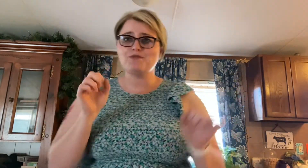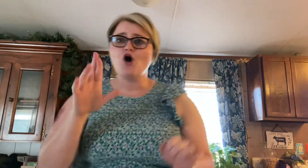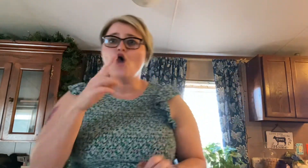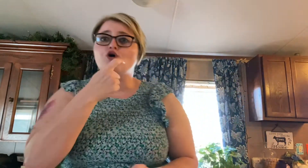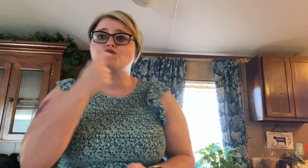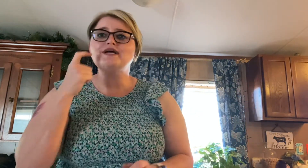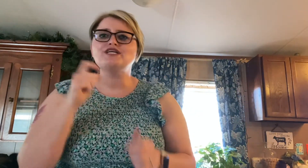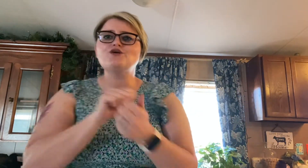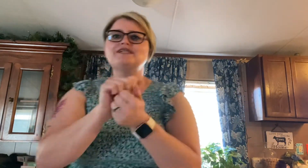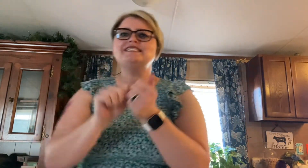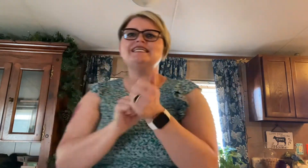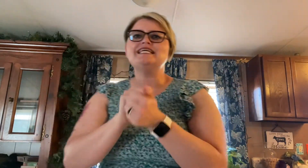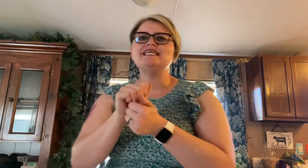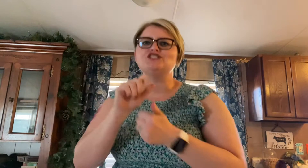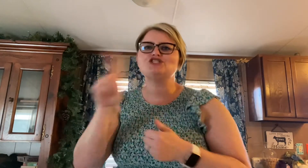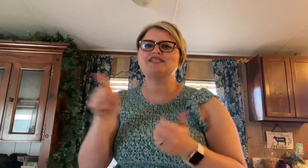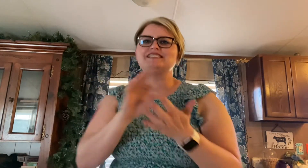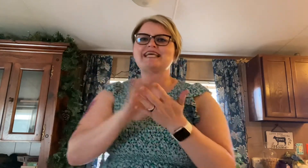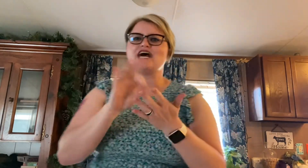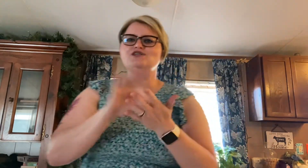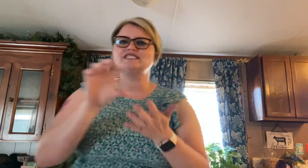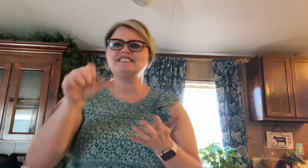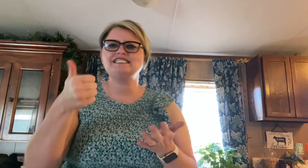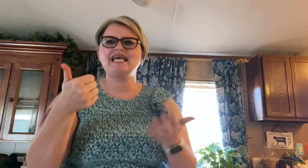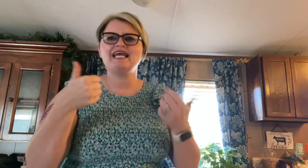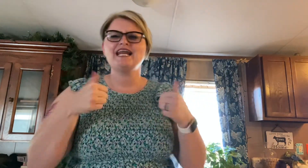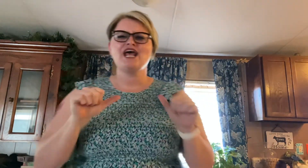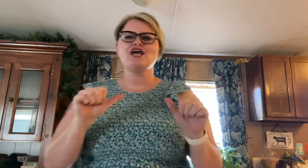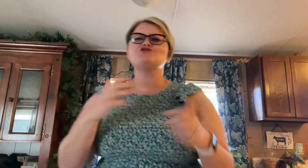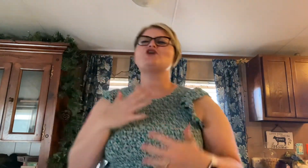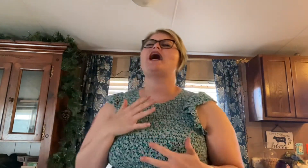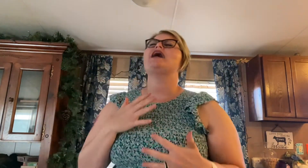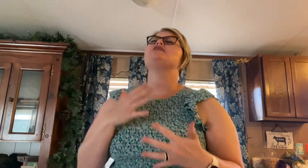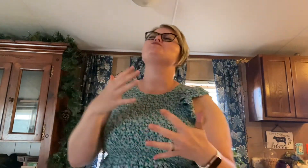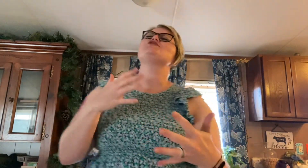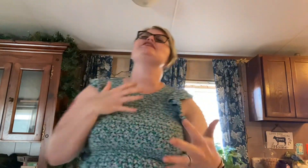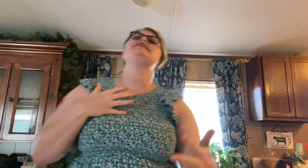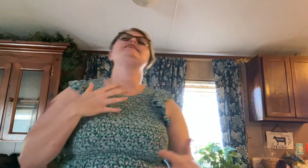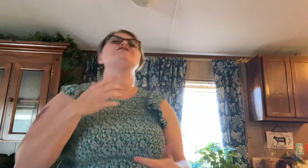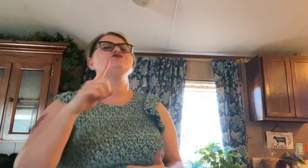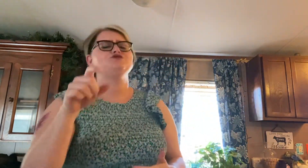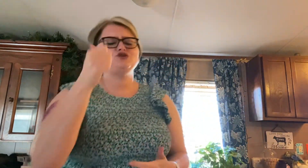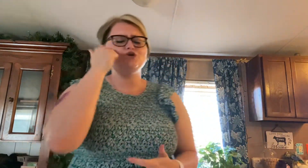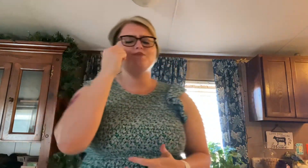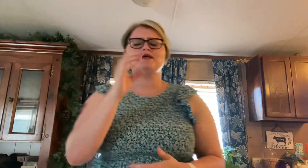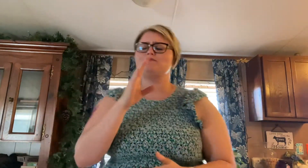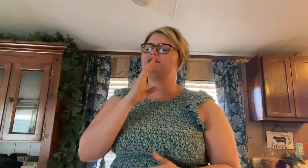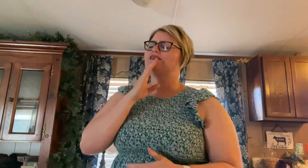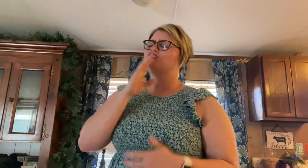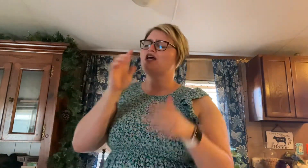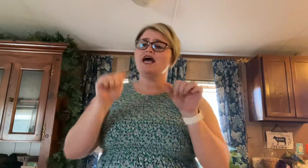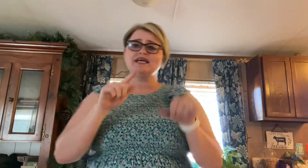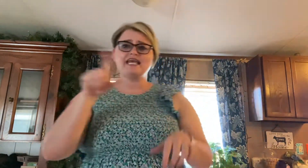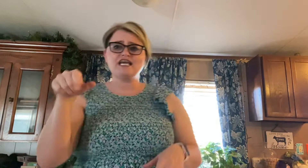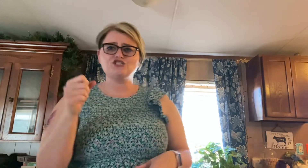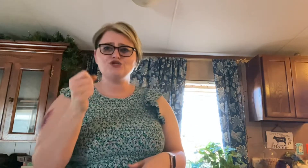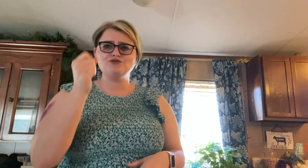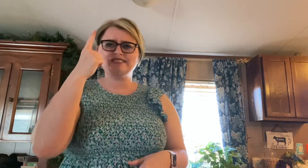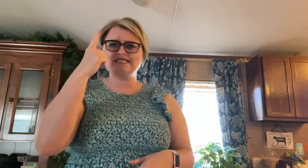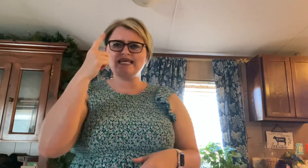or grit your teeth Just count to ten, try to read you stupid bitch Can't use me,